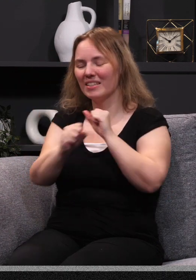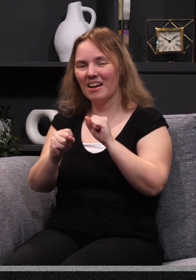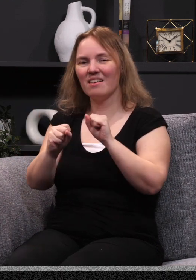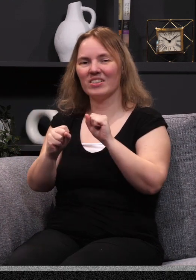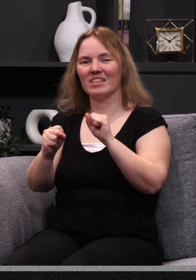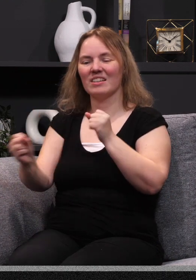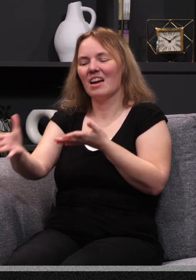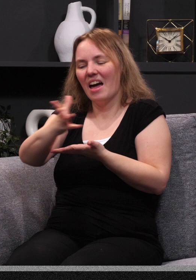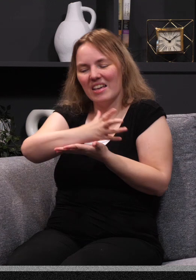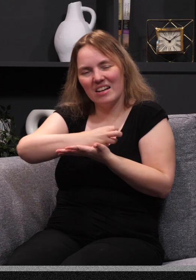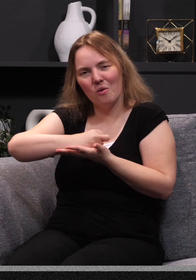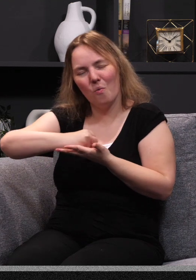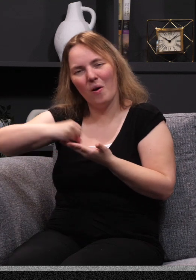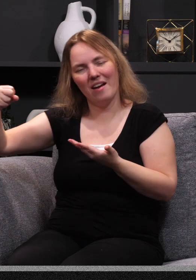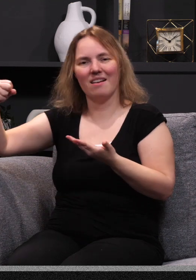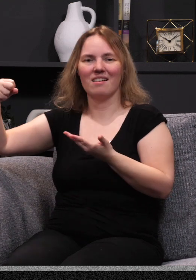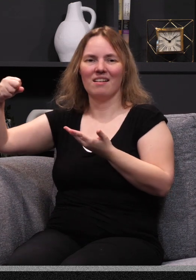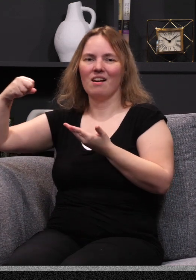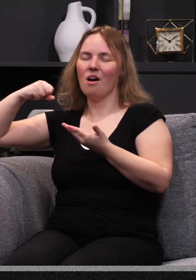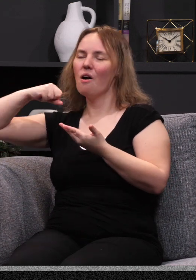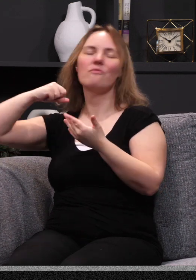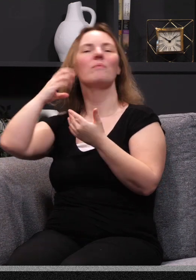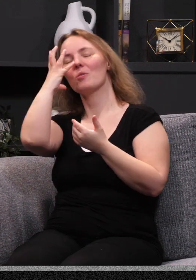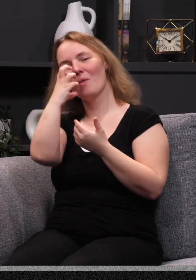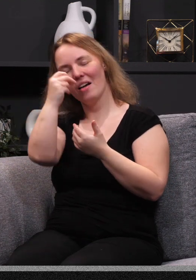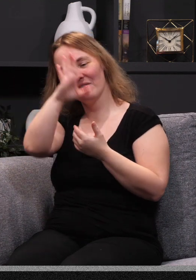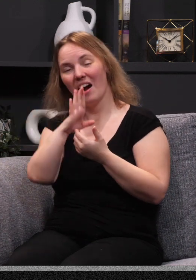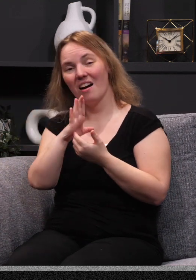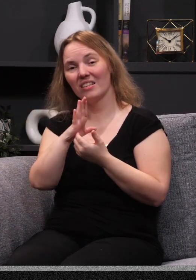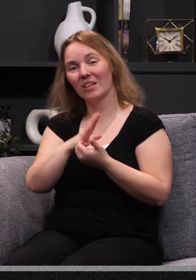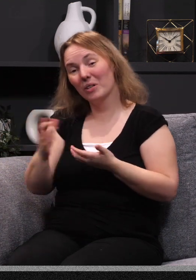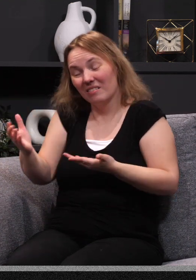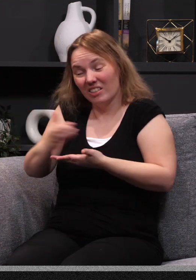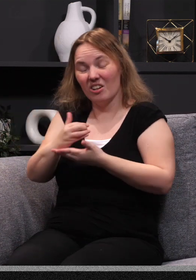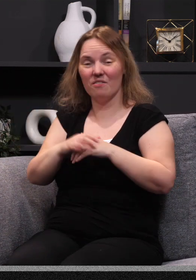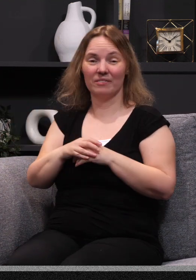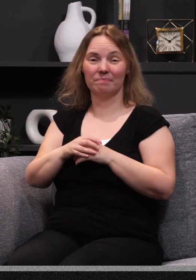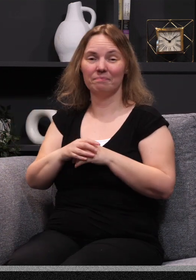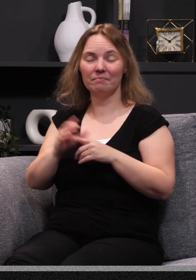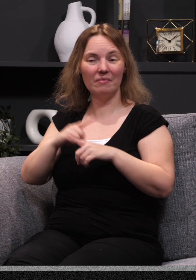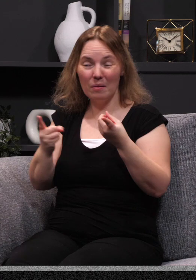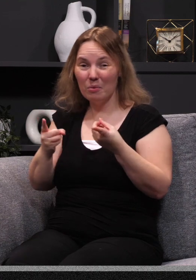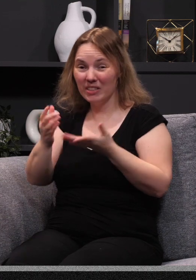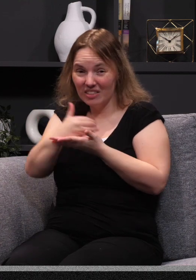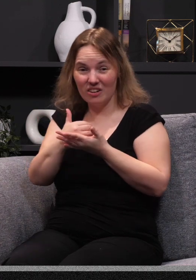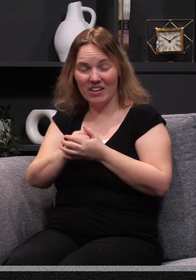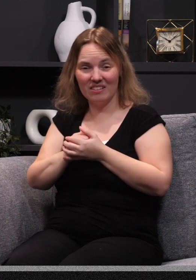We have been delivered, snatched by the skin of our teeth, away from a wrath that we deserve. But